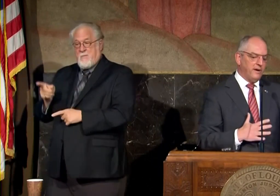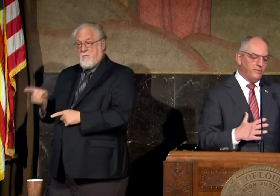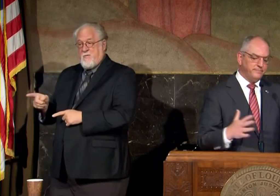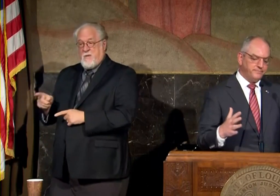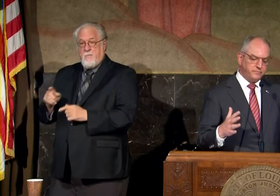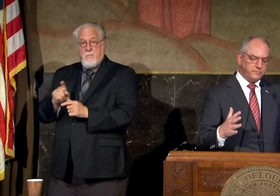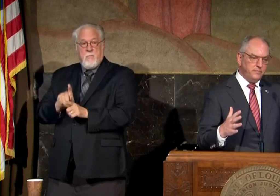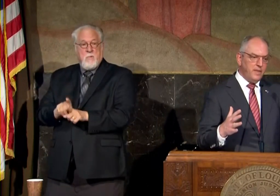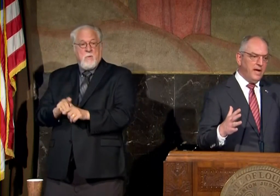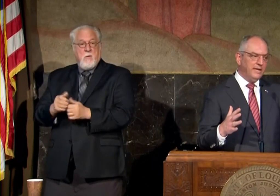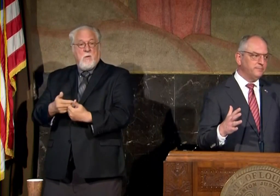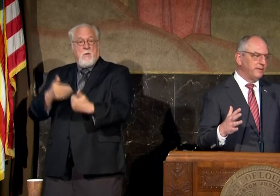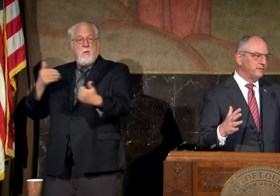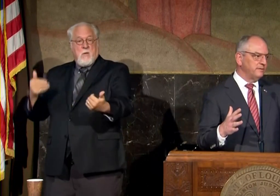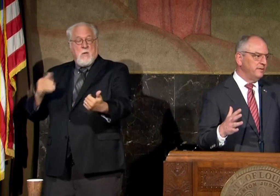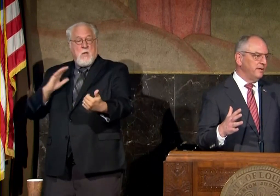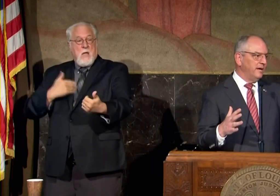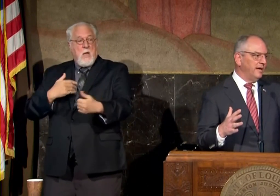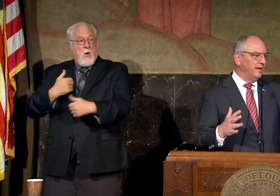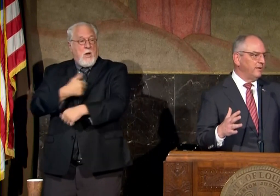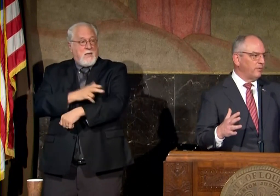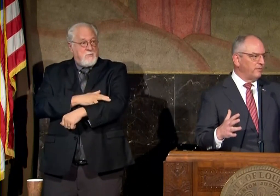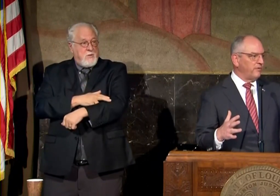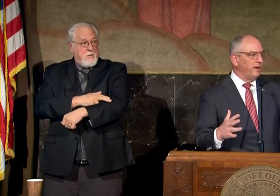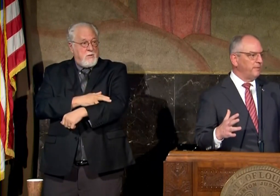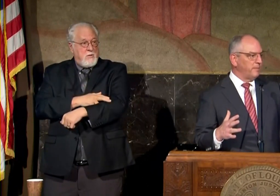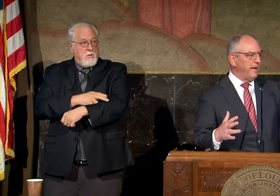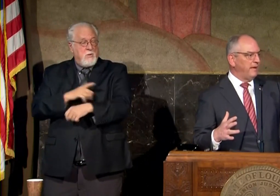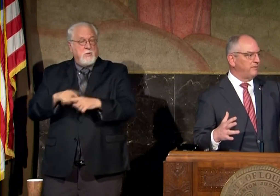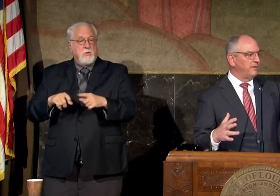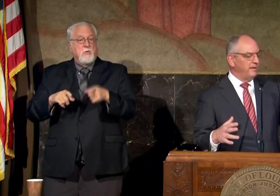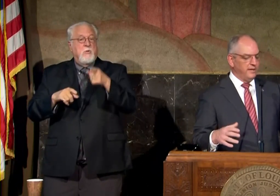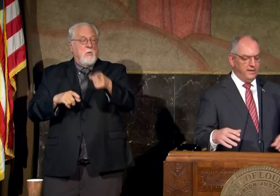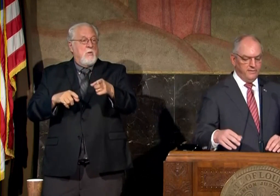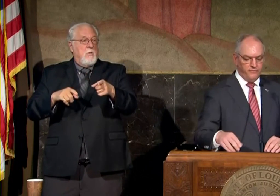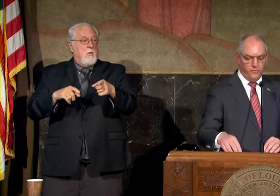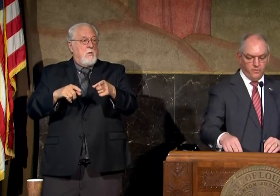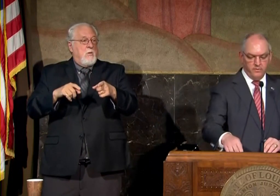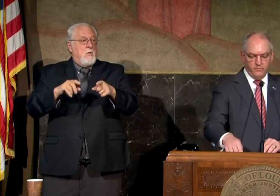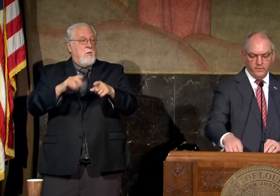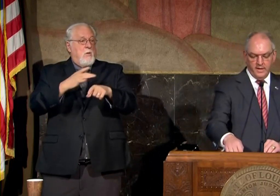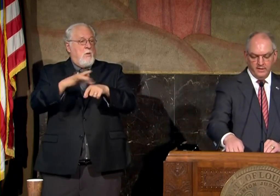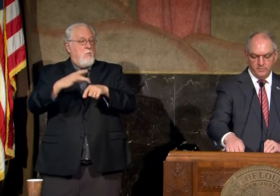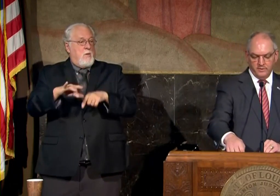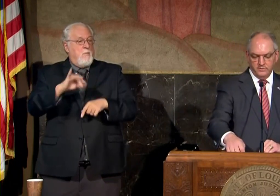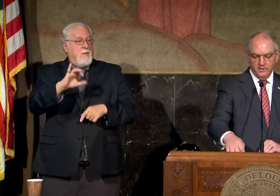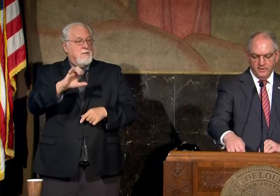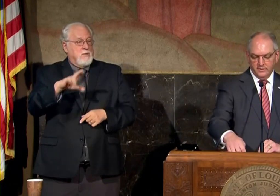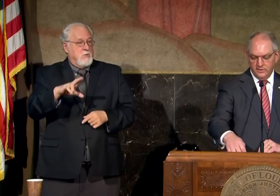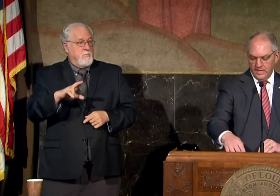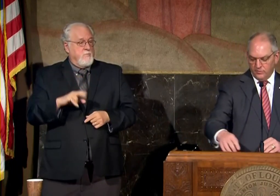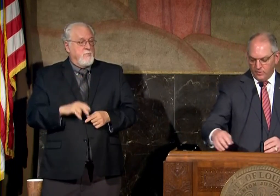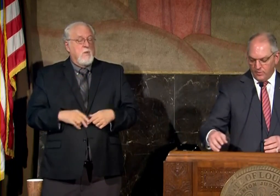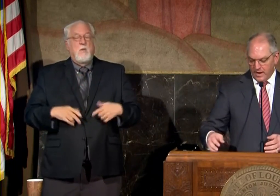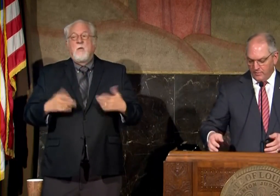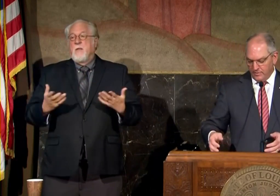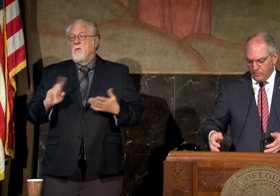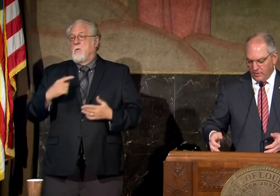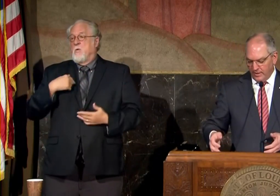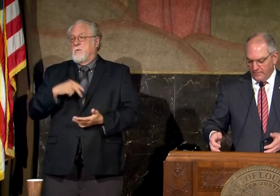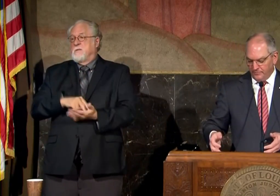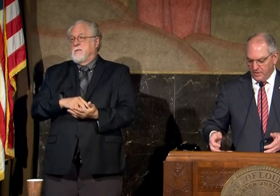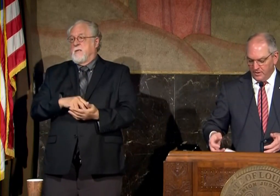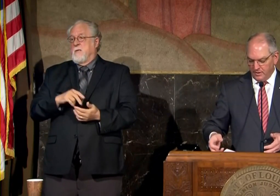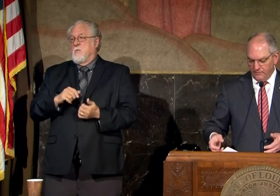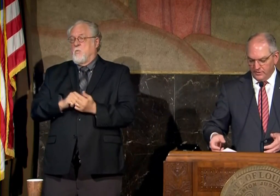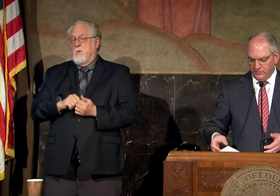of our hospitals uh in order to free up the capacity uh for for the hospitals so that's where we're at with the